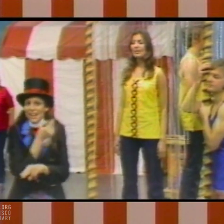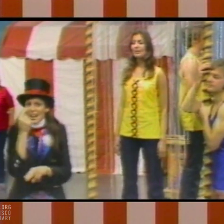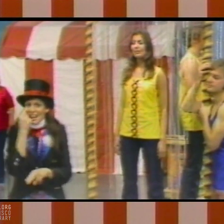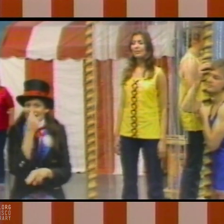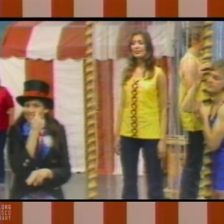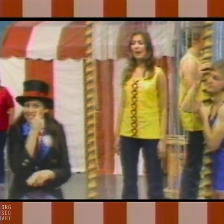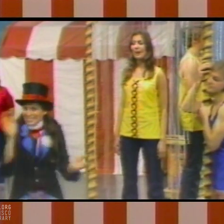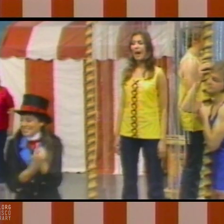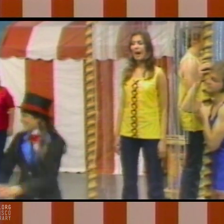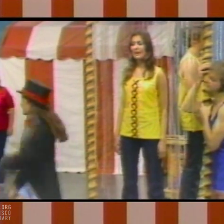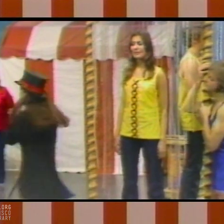use our eyes.